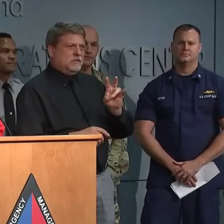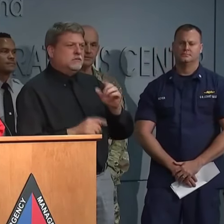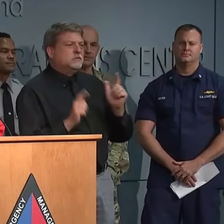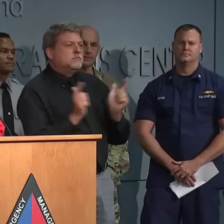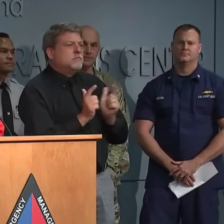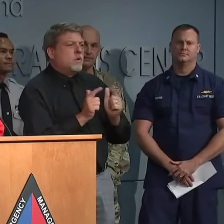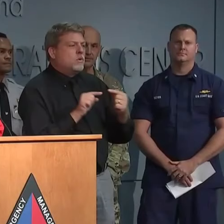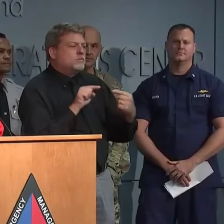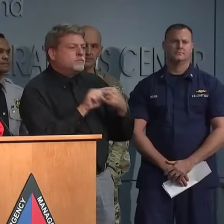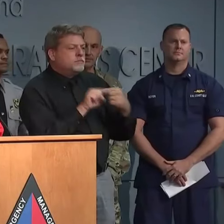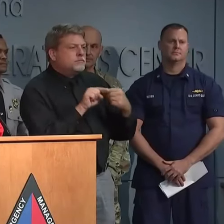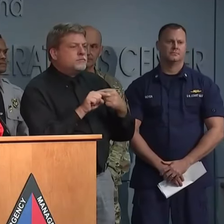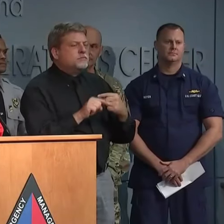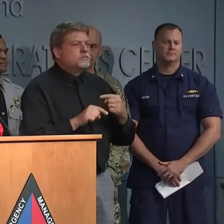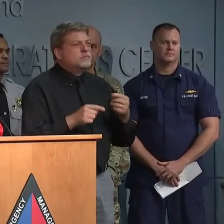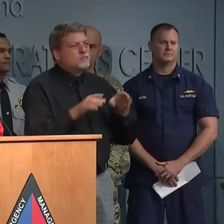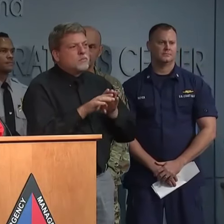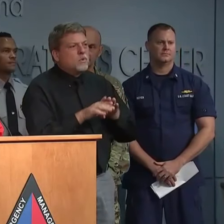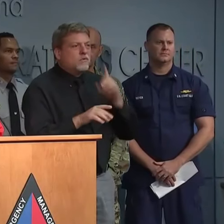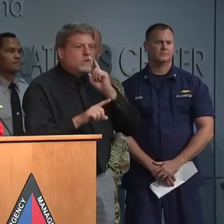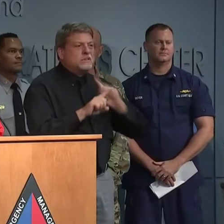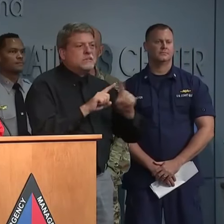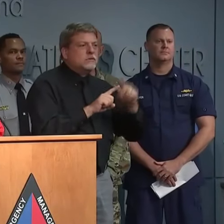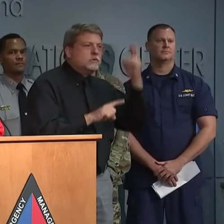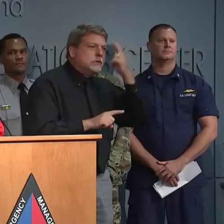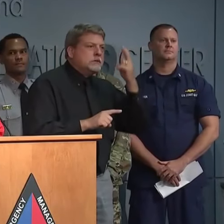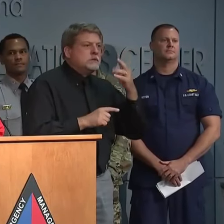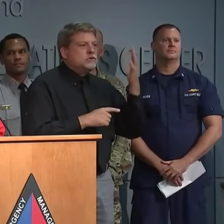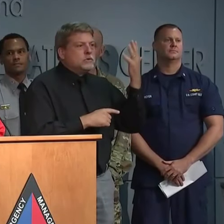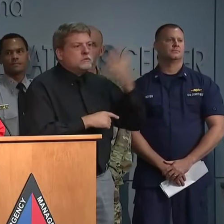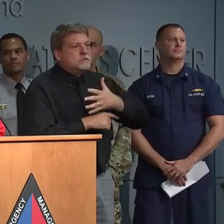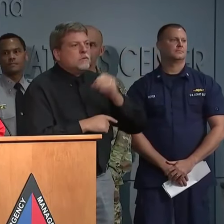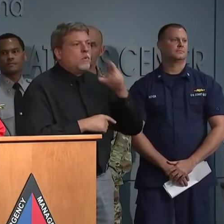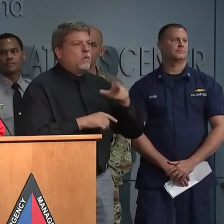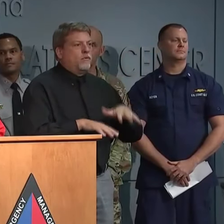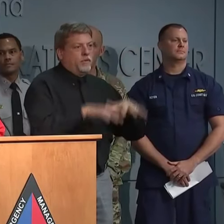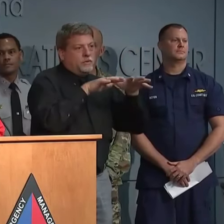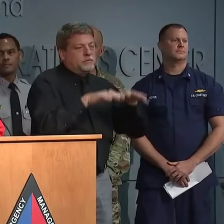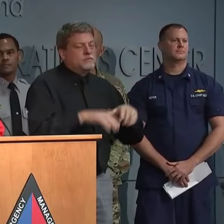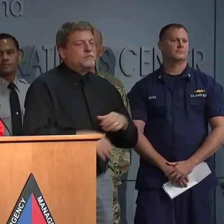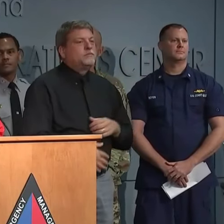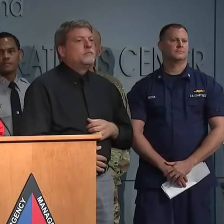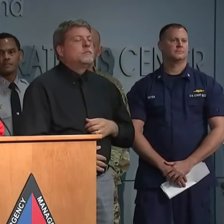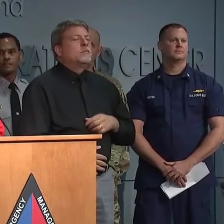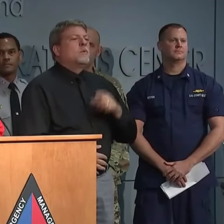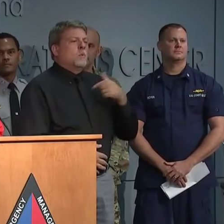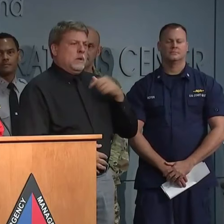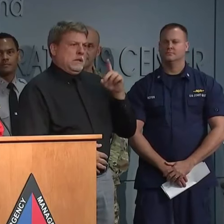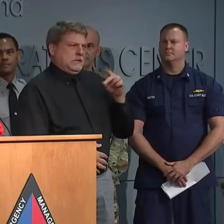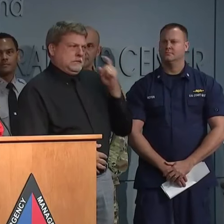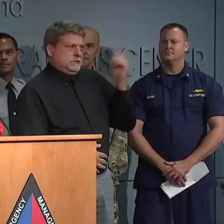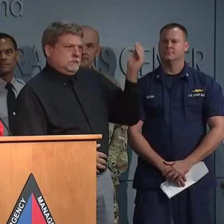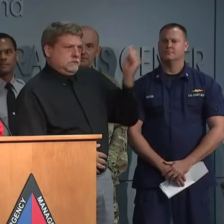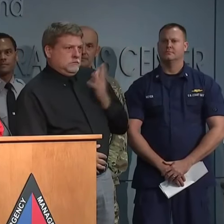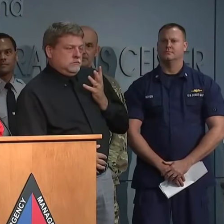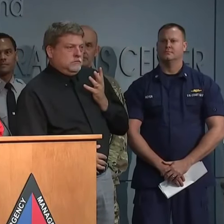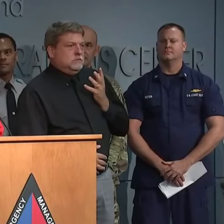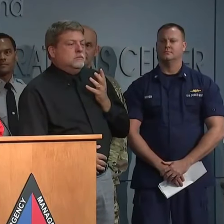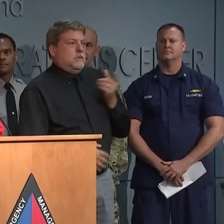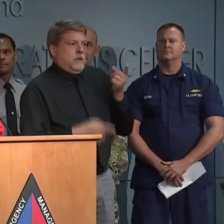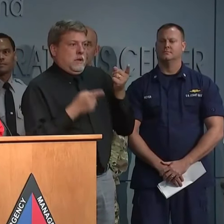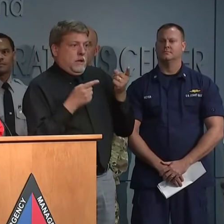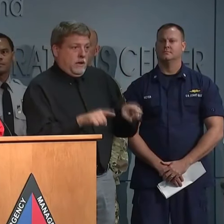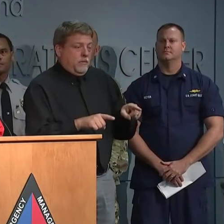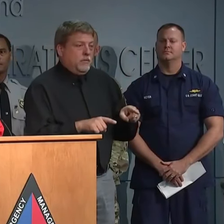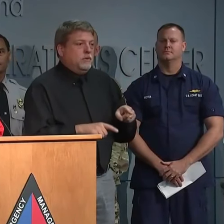to a combination of either high water or tree down. We also had an initial report a few minutes ago of